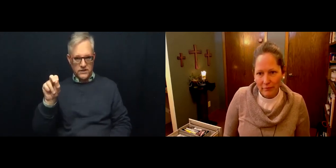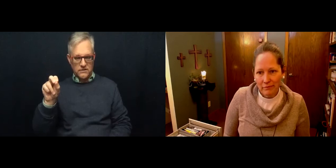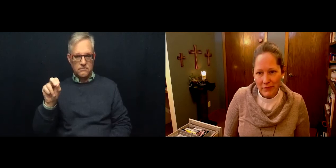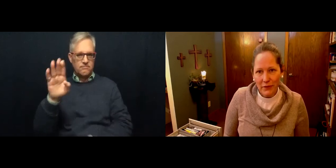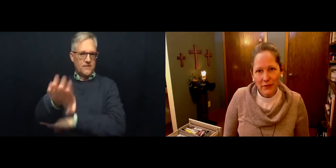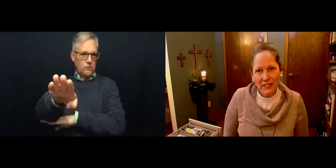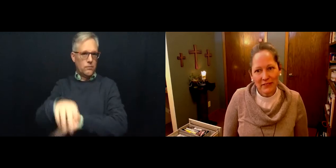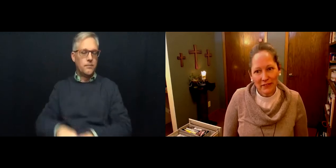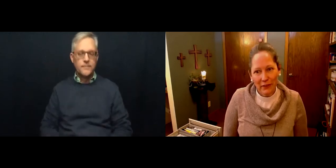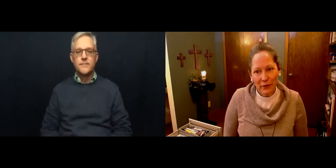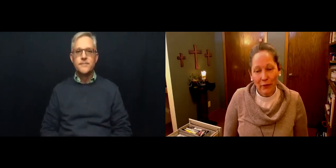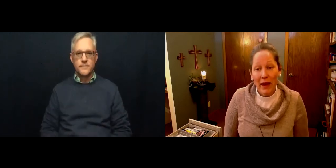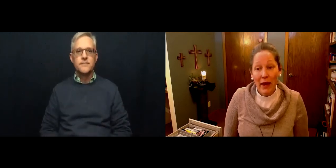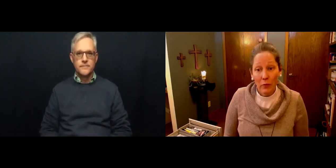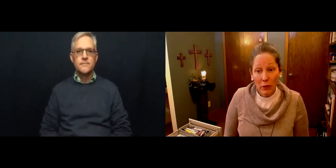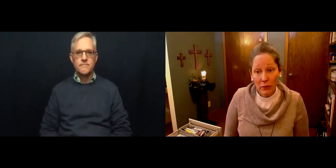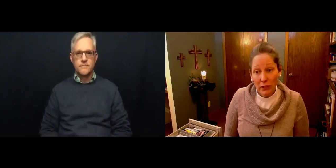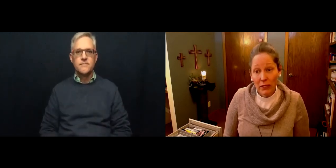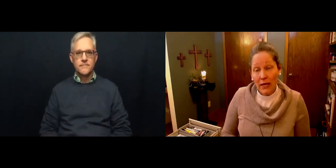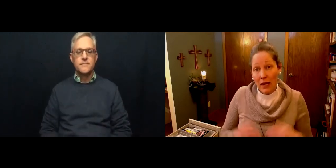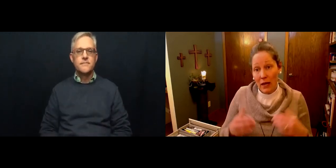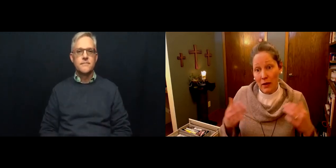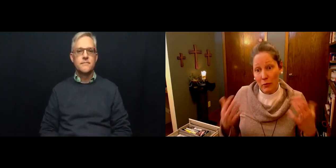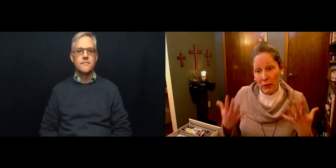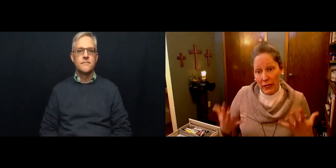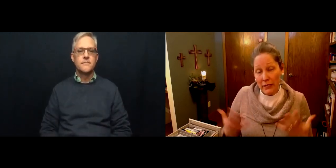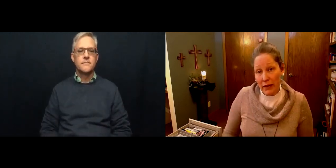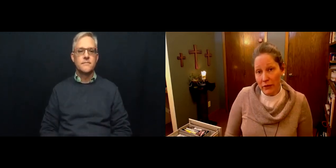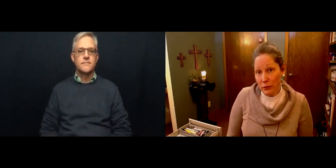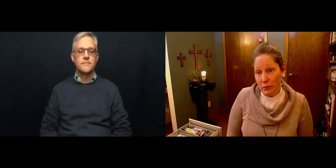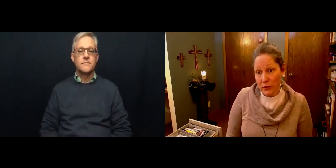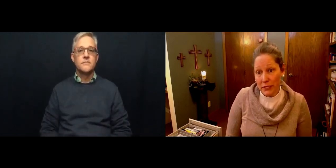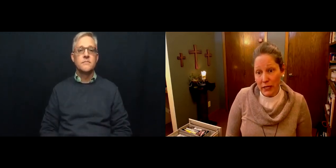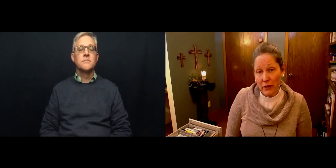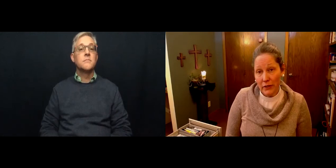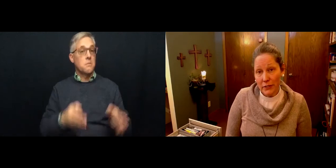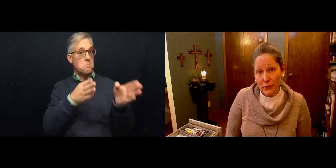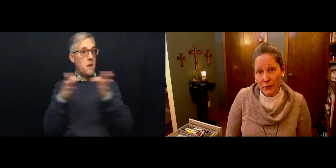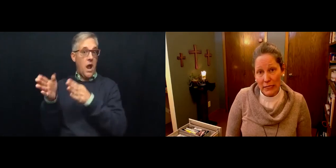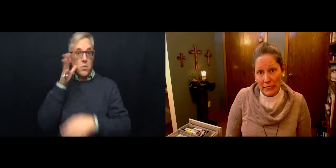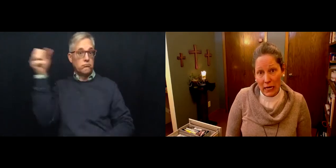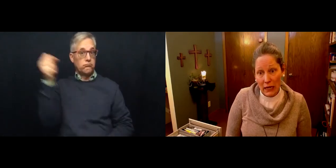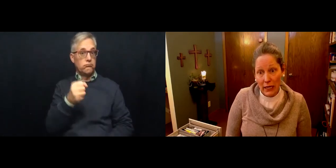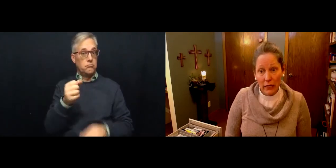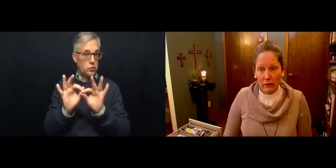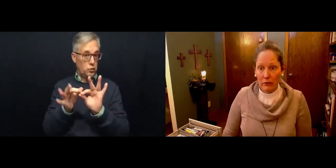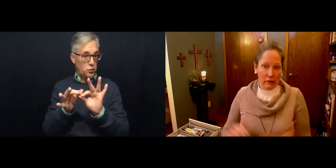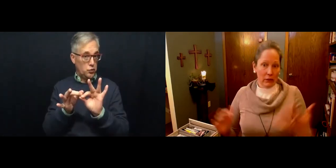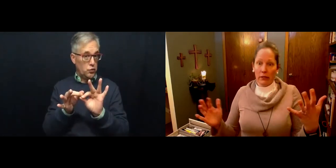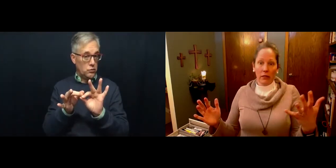So just let you know. And we will, we're planning to have interpreters there. So it's not like you're going to come